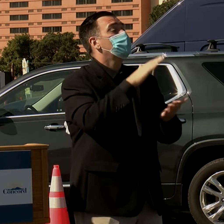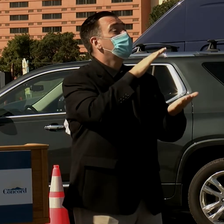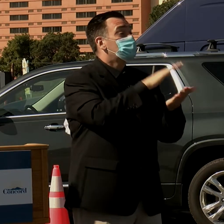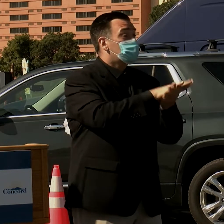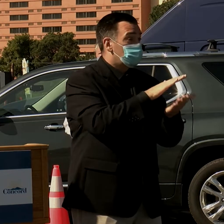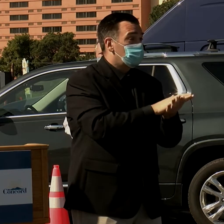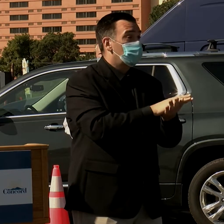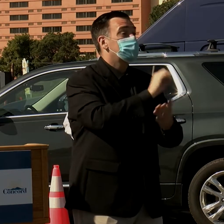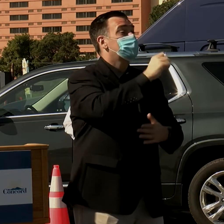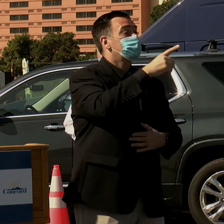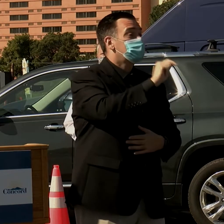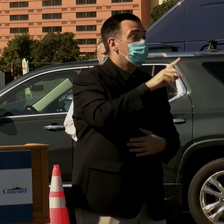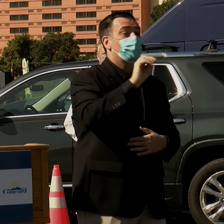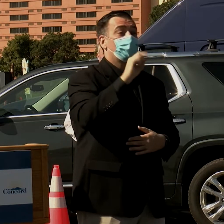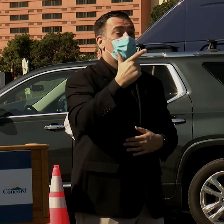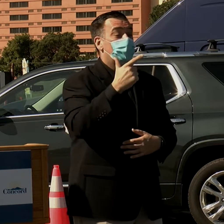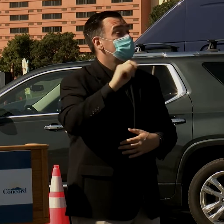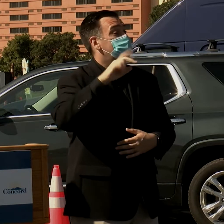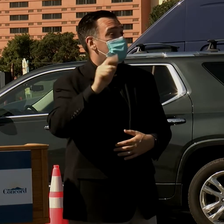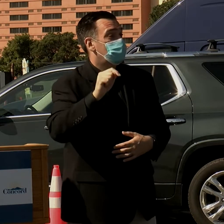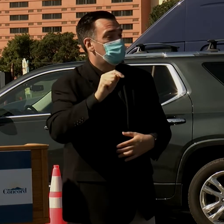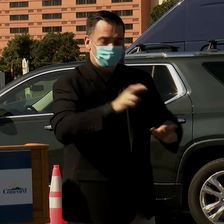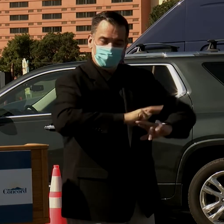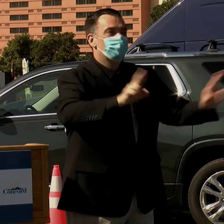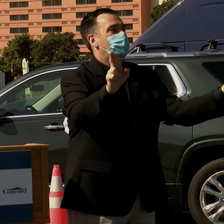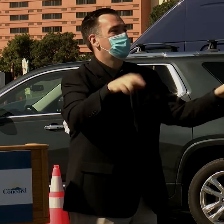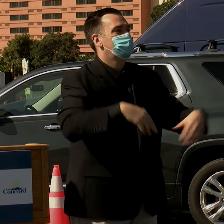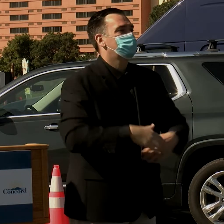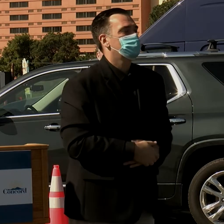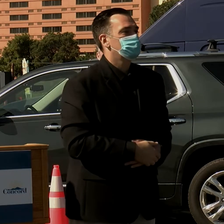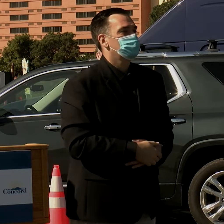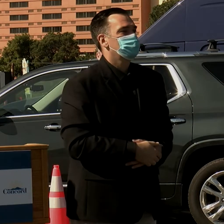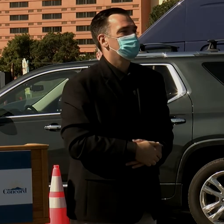and September will just be at full strength. I'm really hoping for that.